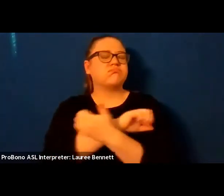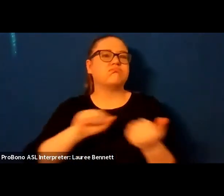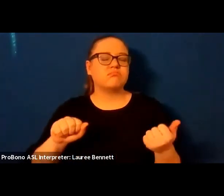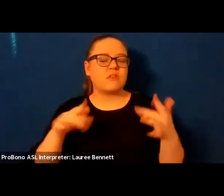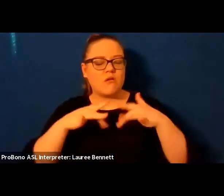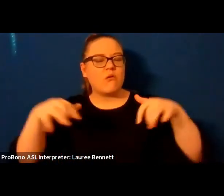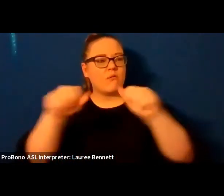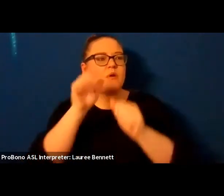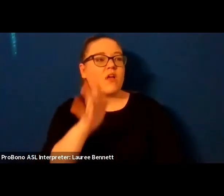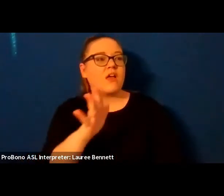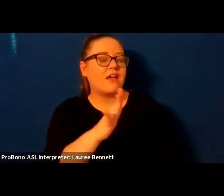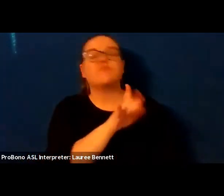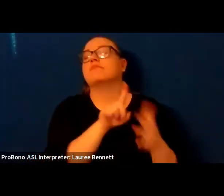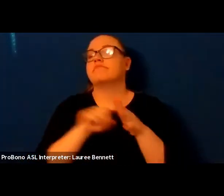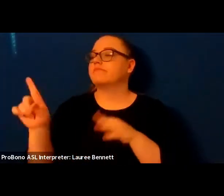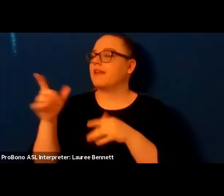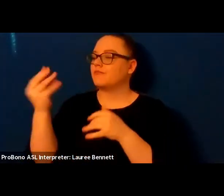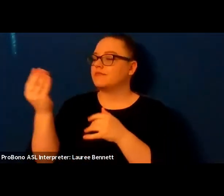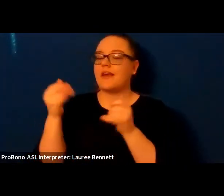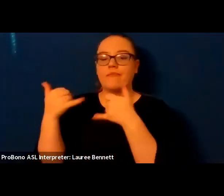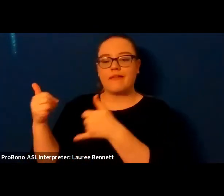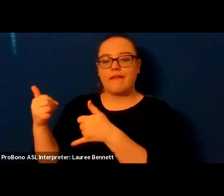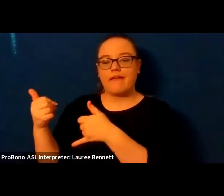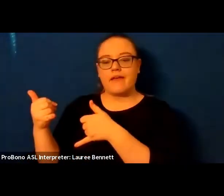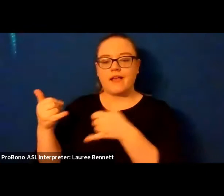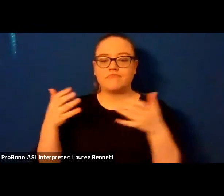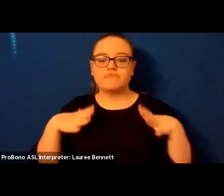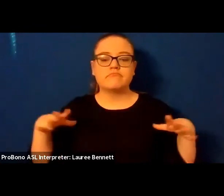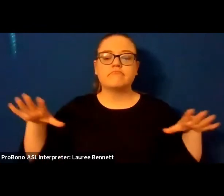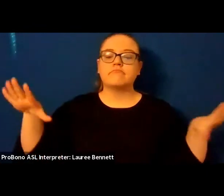again to play one feather falls down from his wings